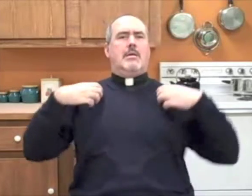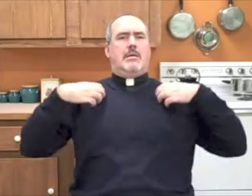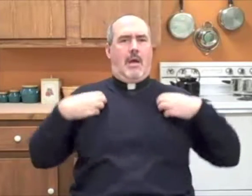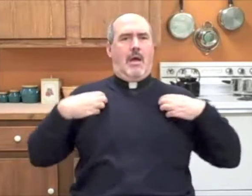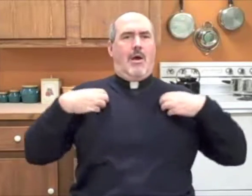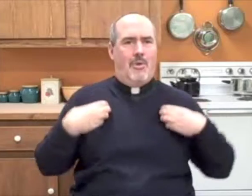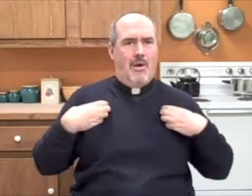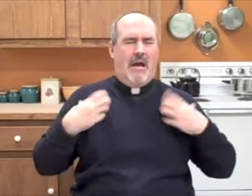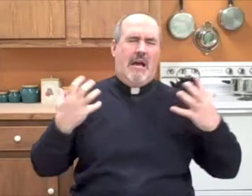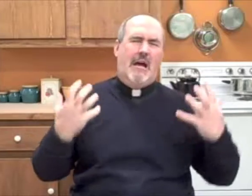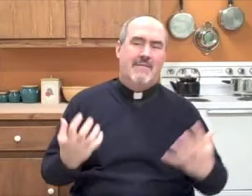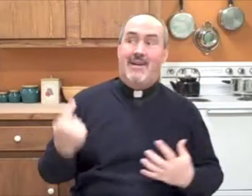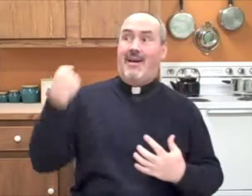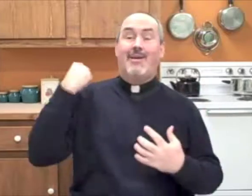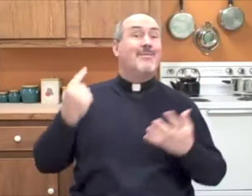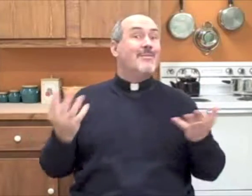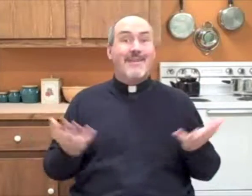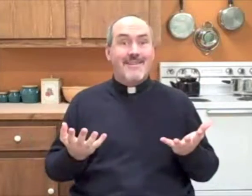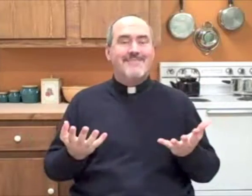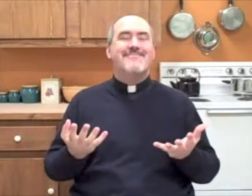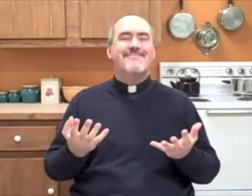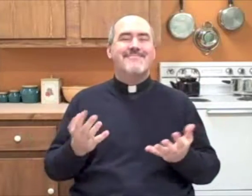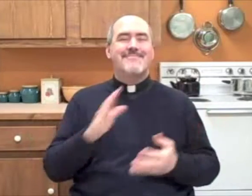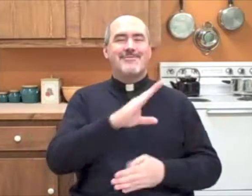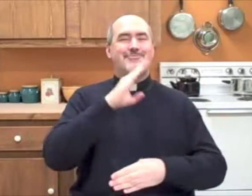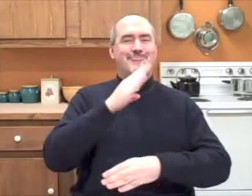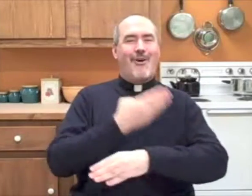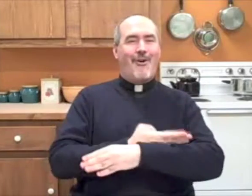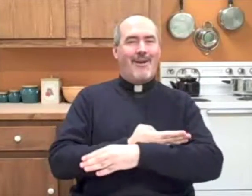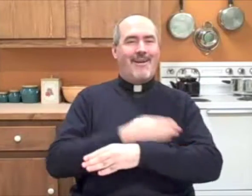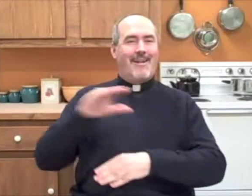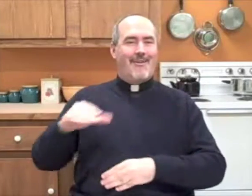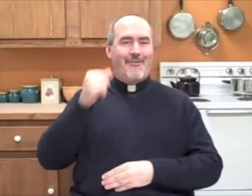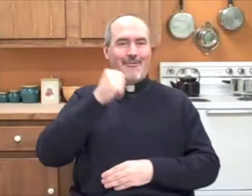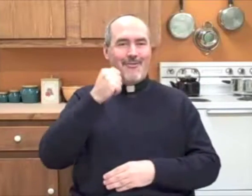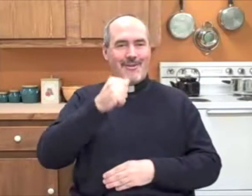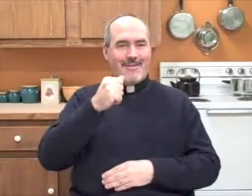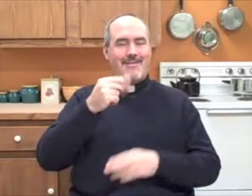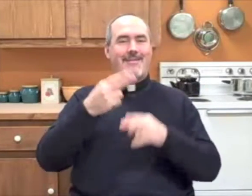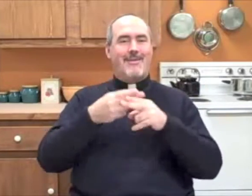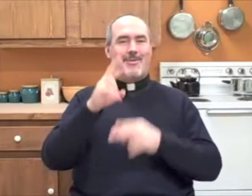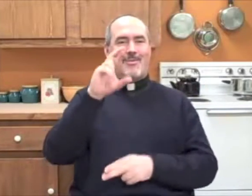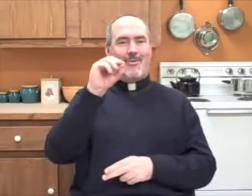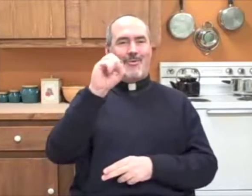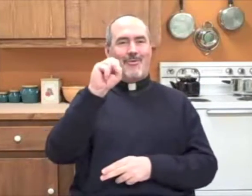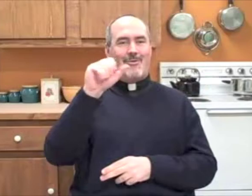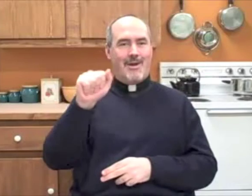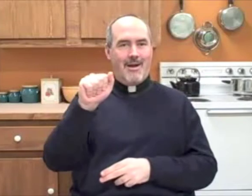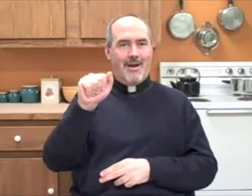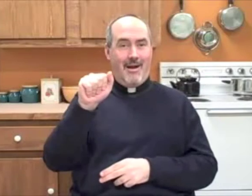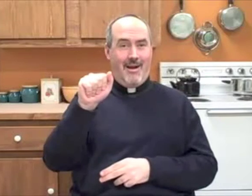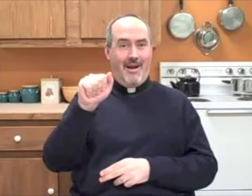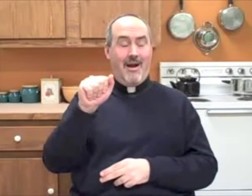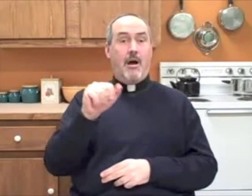who was walking through the hills carrying her daughter on her back her daughter's name was Rosa